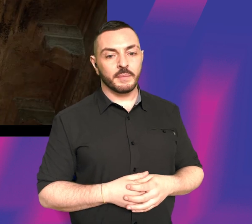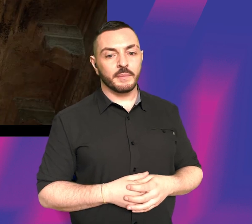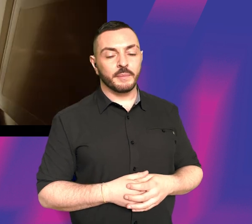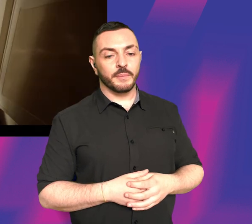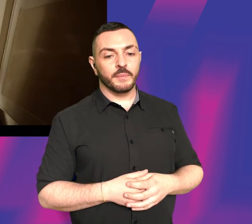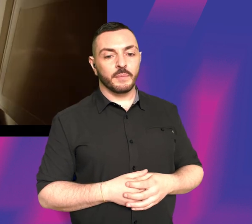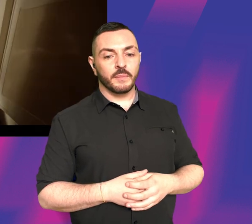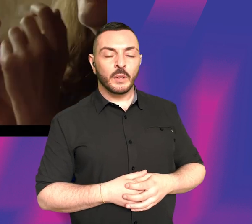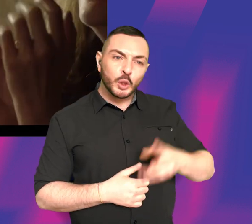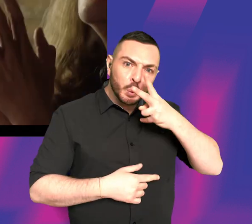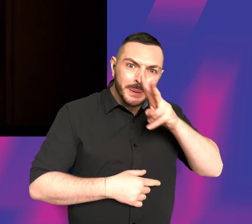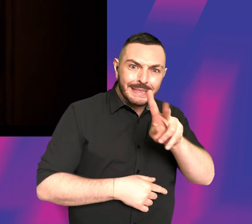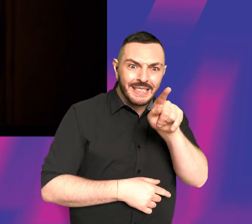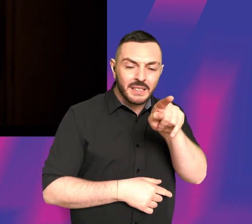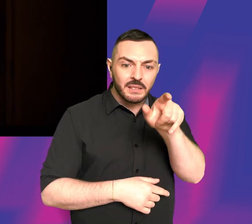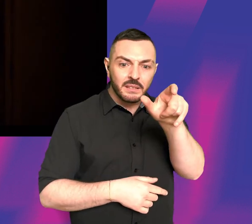Do you see it?